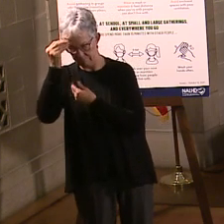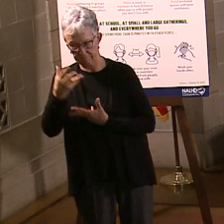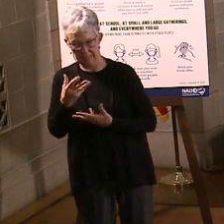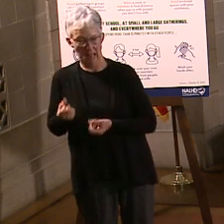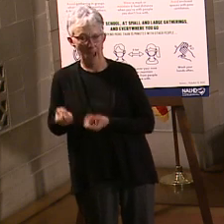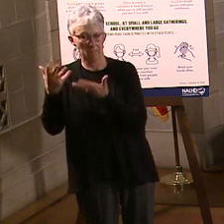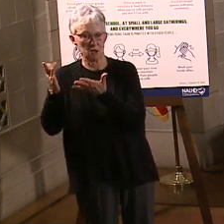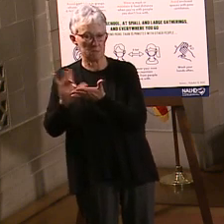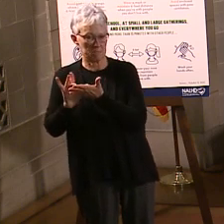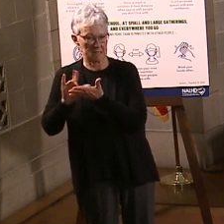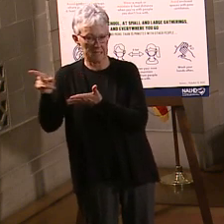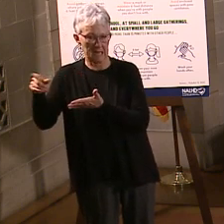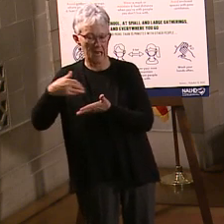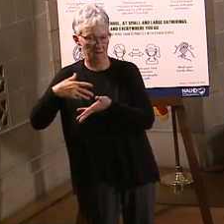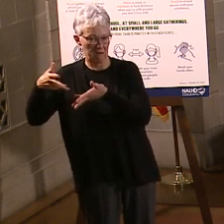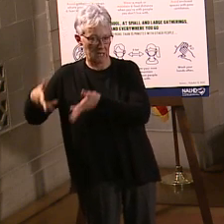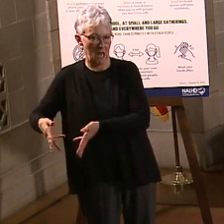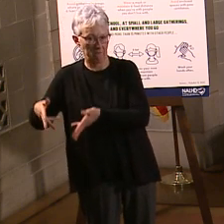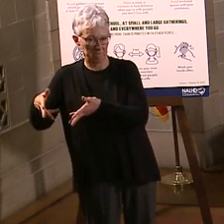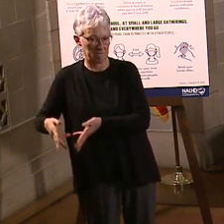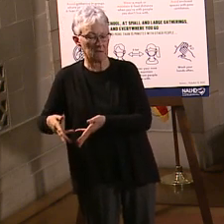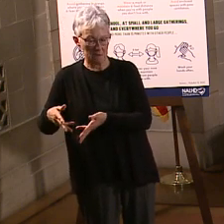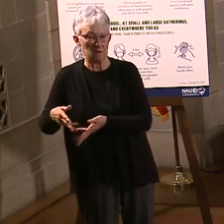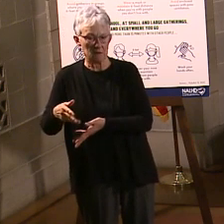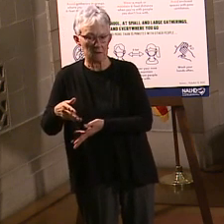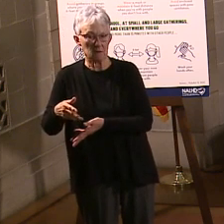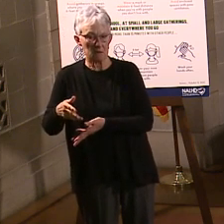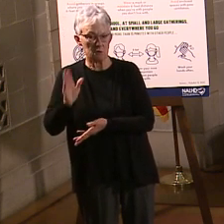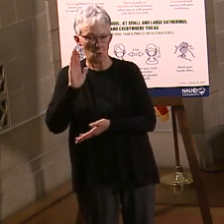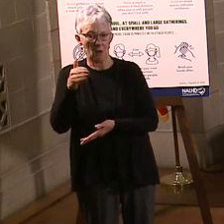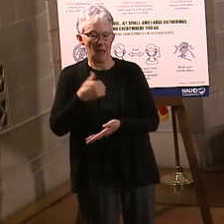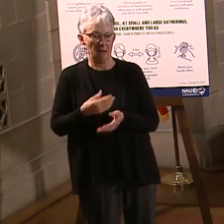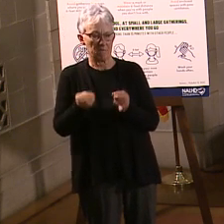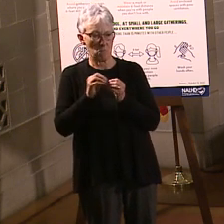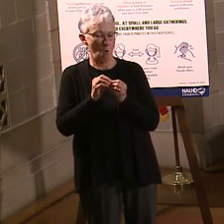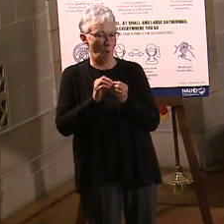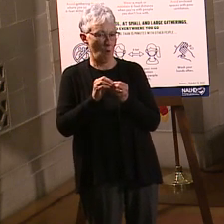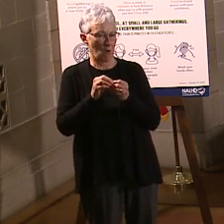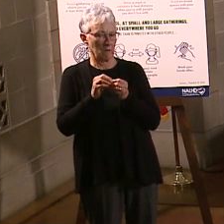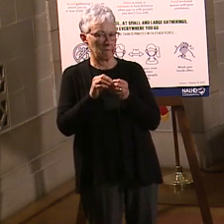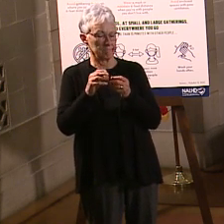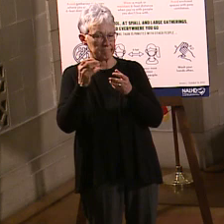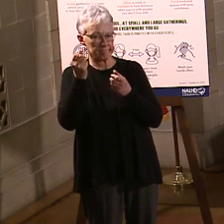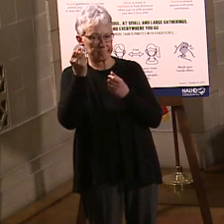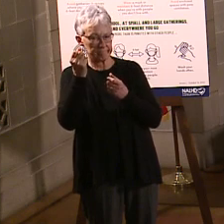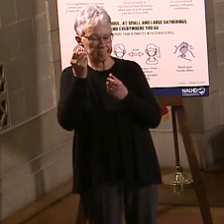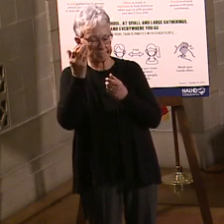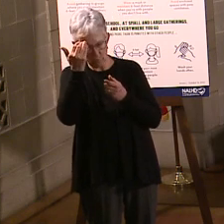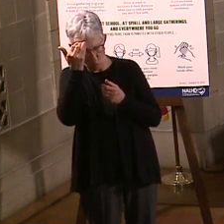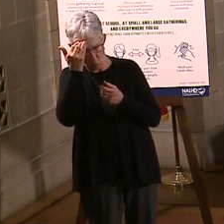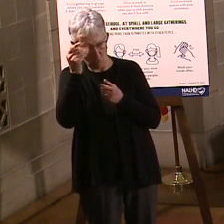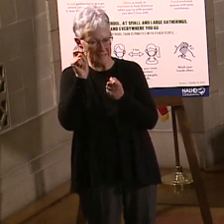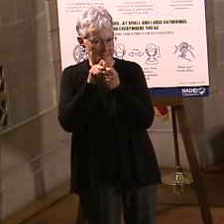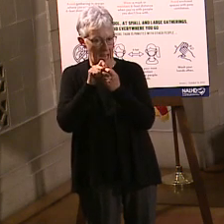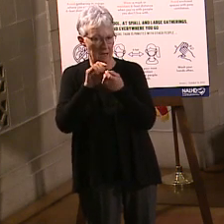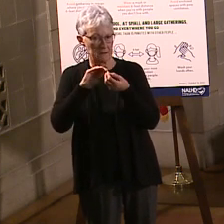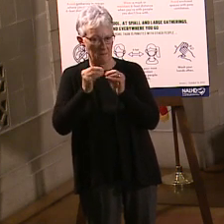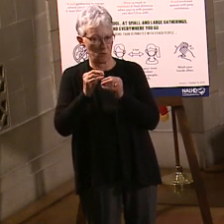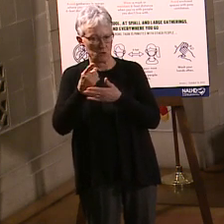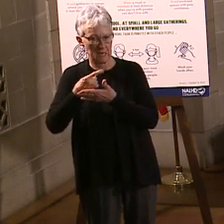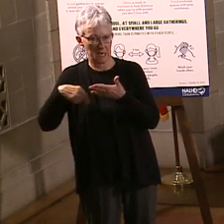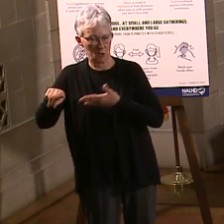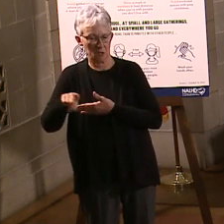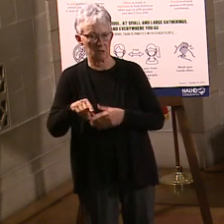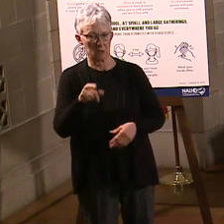So, we'll be able to give more information regarding those numbers next week. And what will those, you know, those vaccines